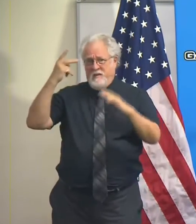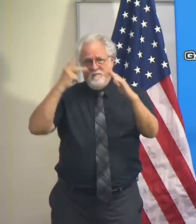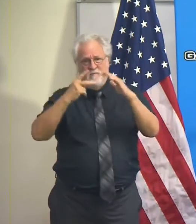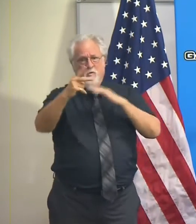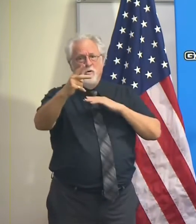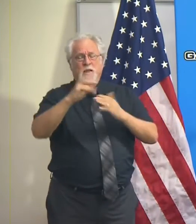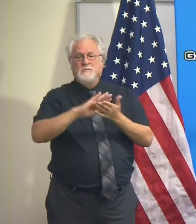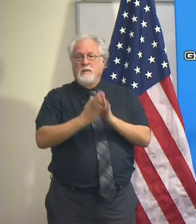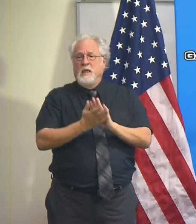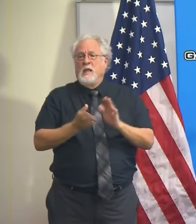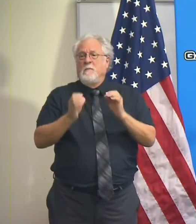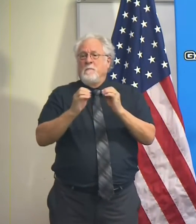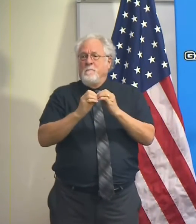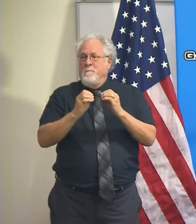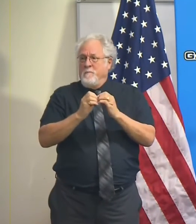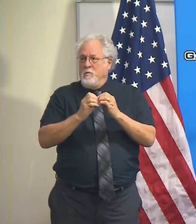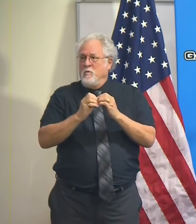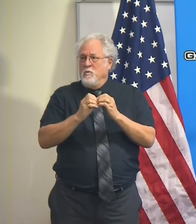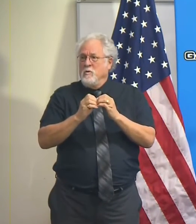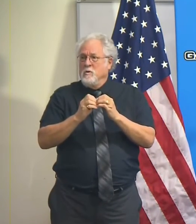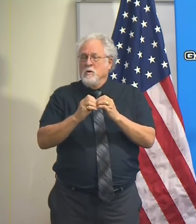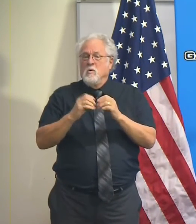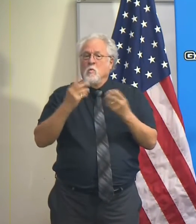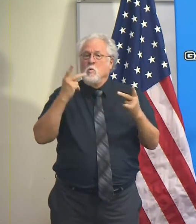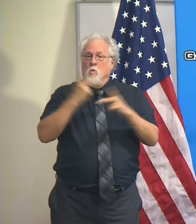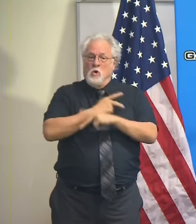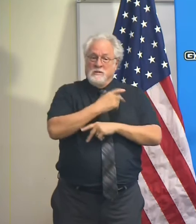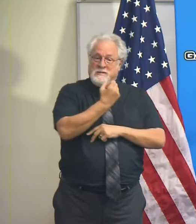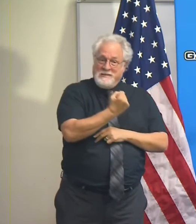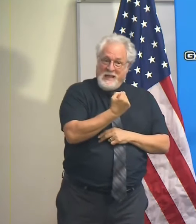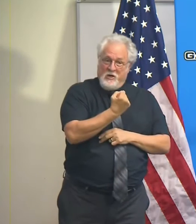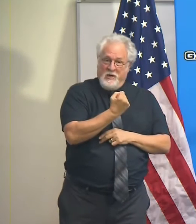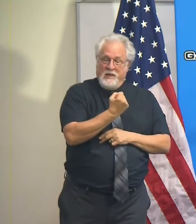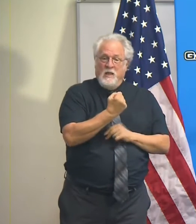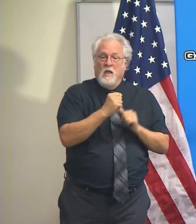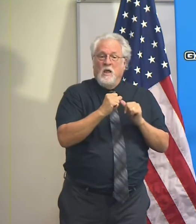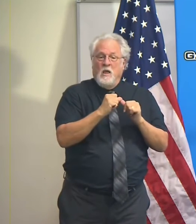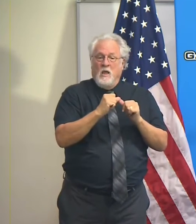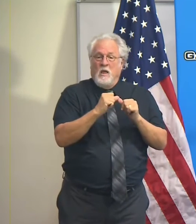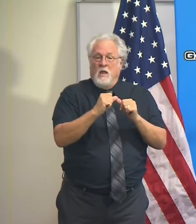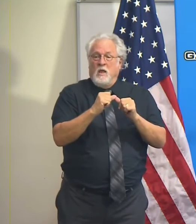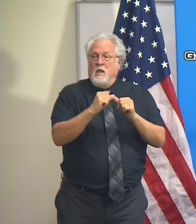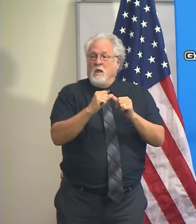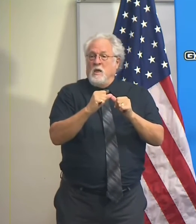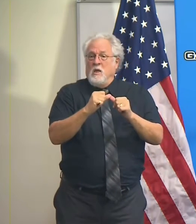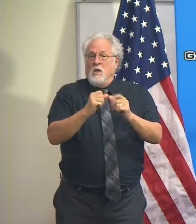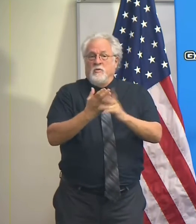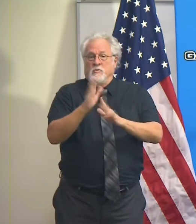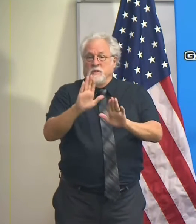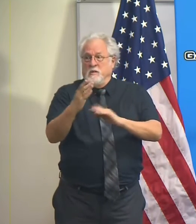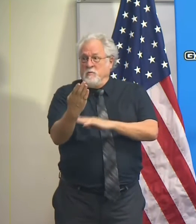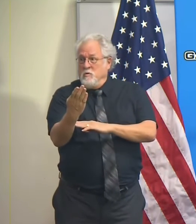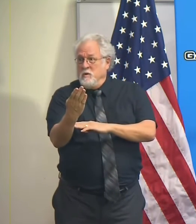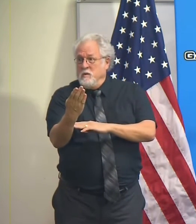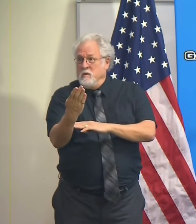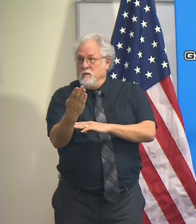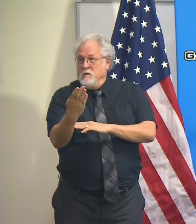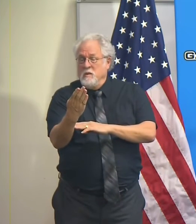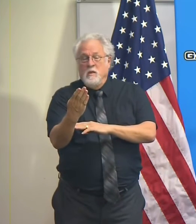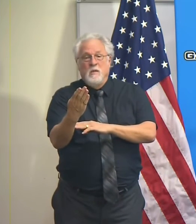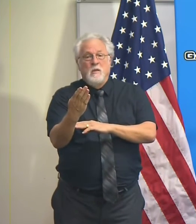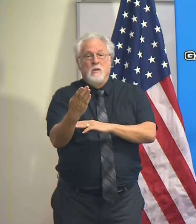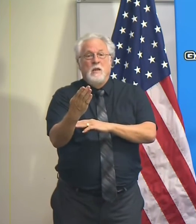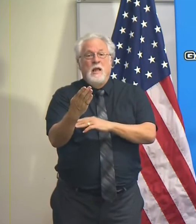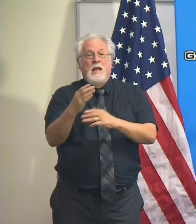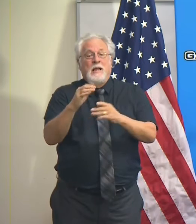became much more dire on Saturday for us, and that continued really through Sunday morning. It